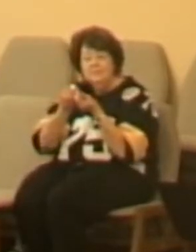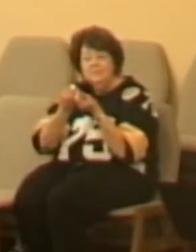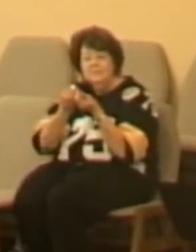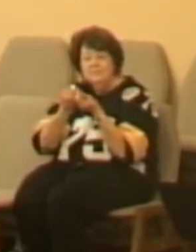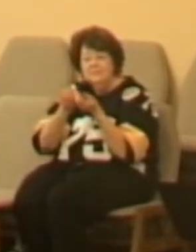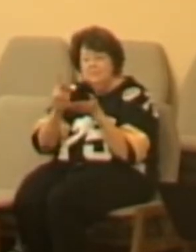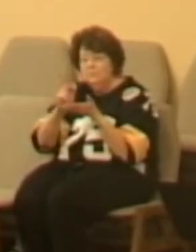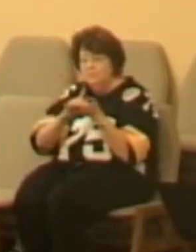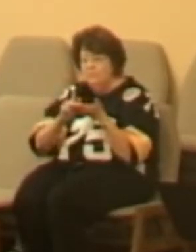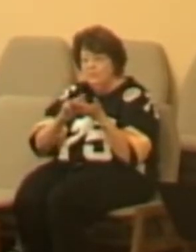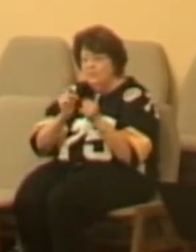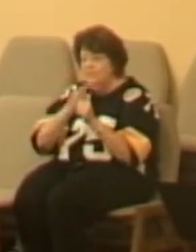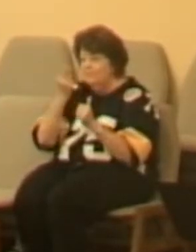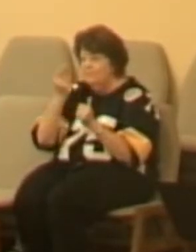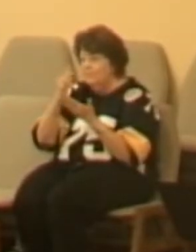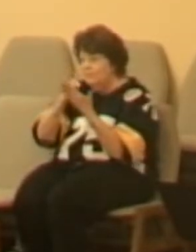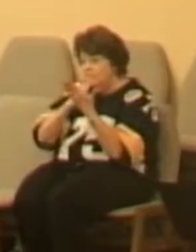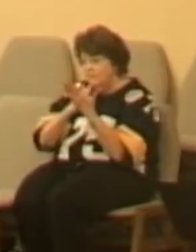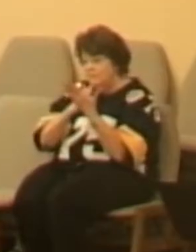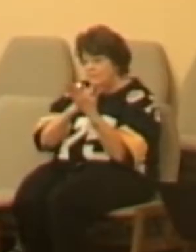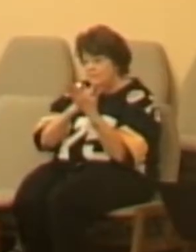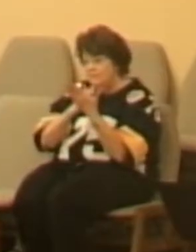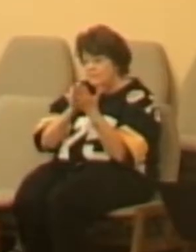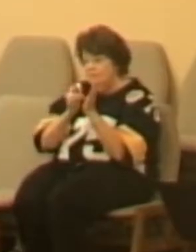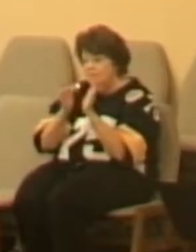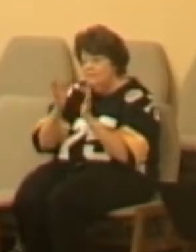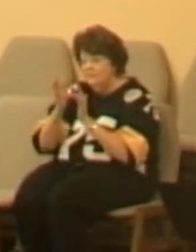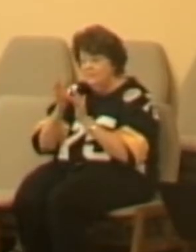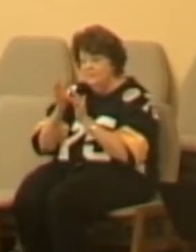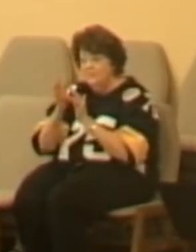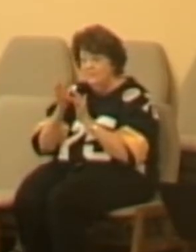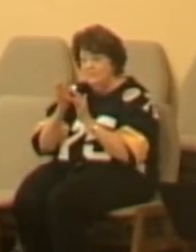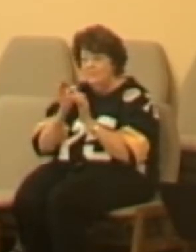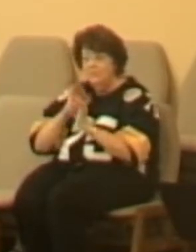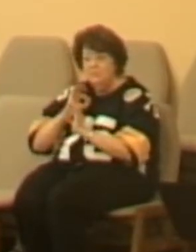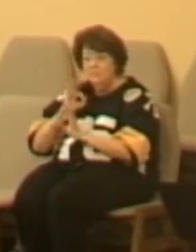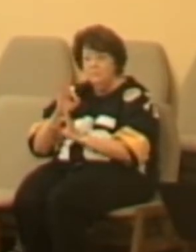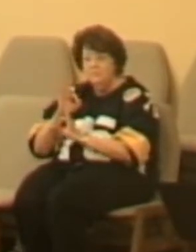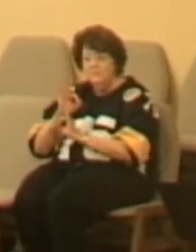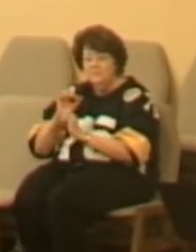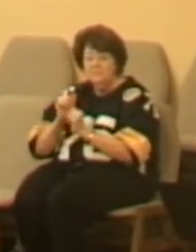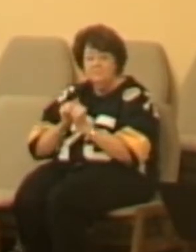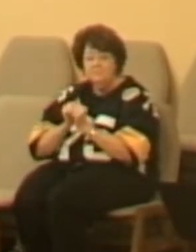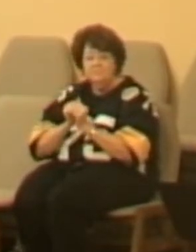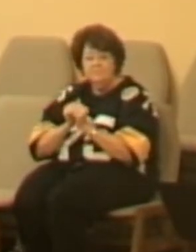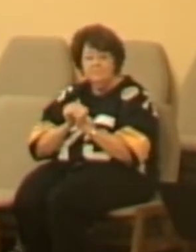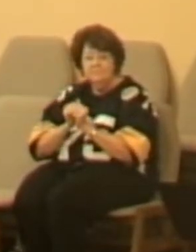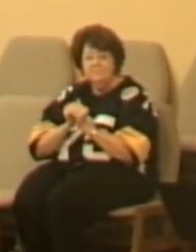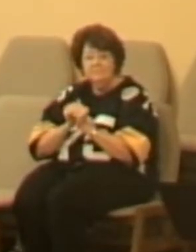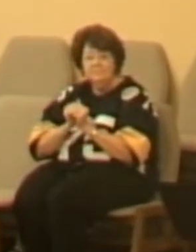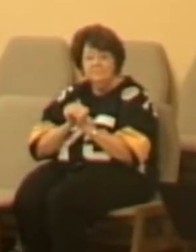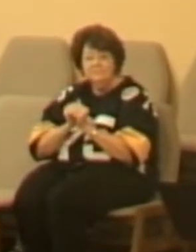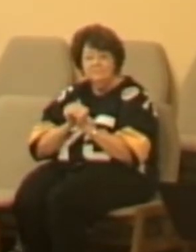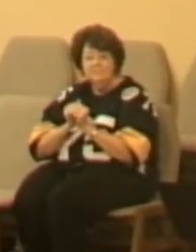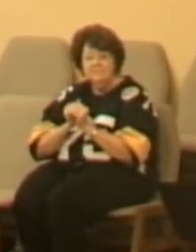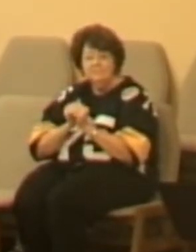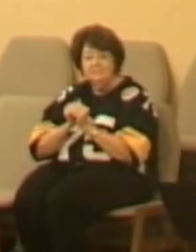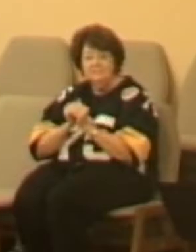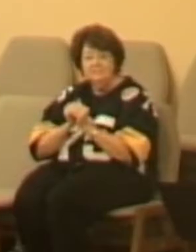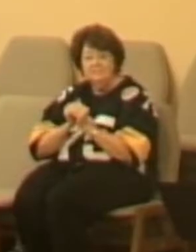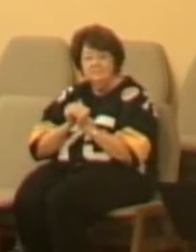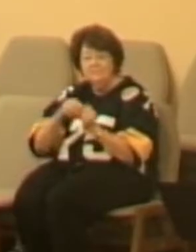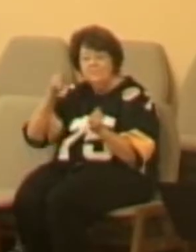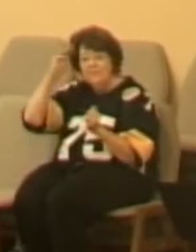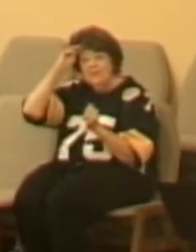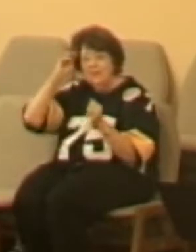sermon, at least in his gospel, that Jesus preaches. And my guess is that Matthew